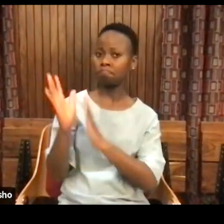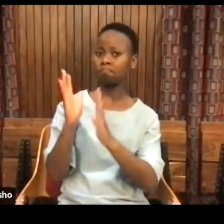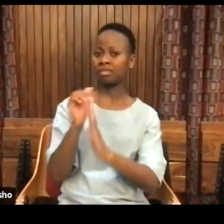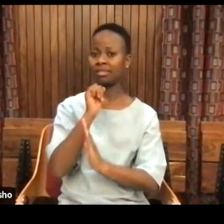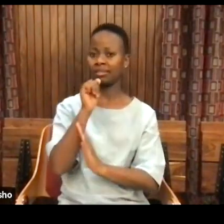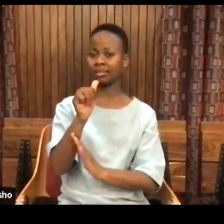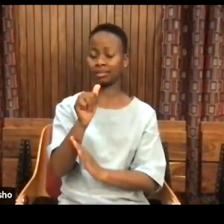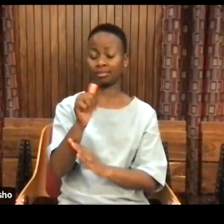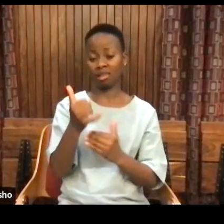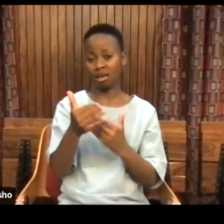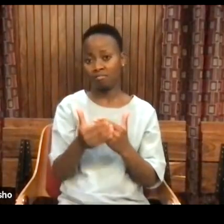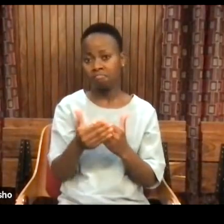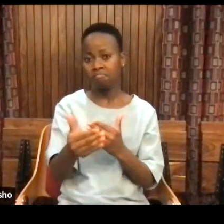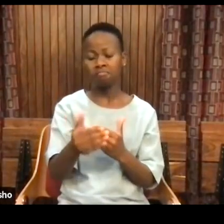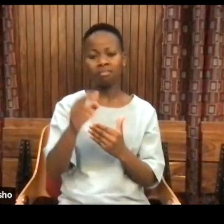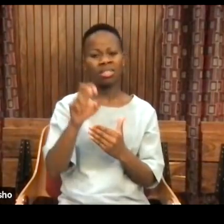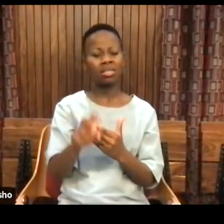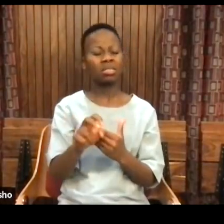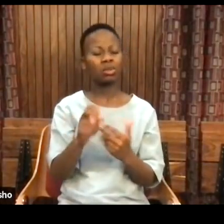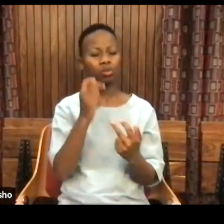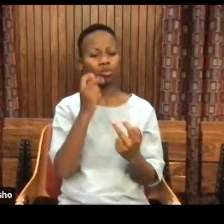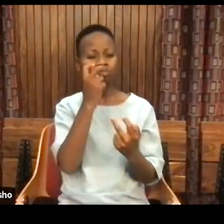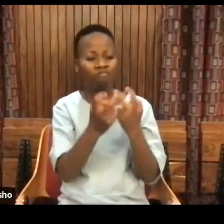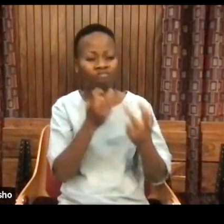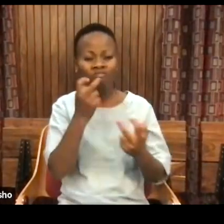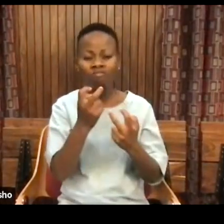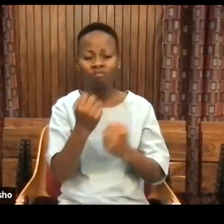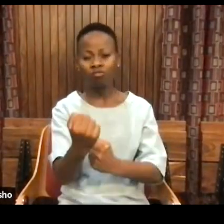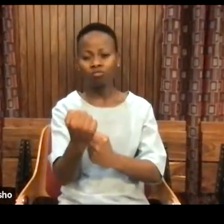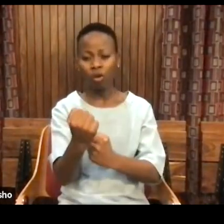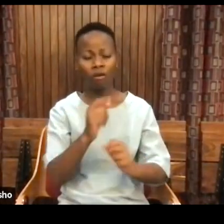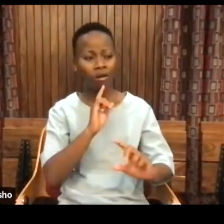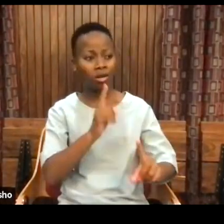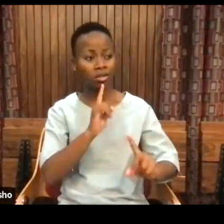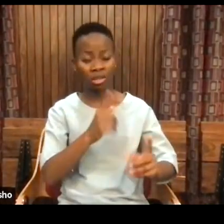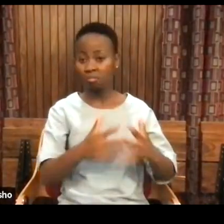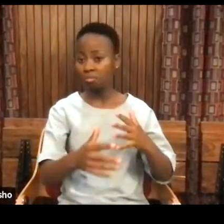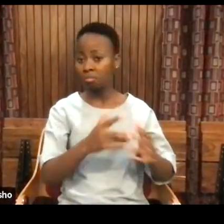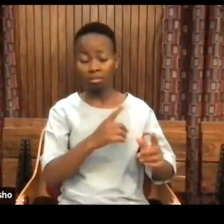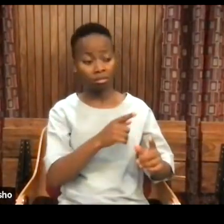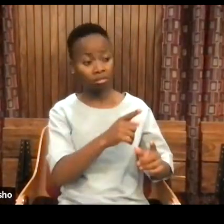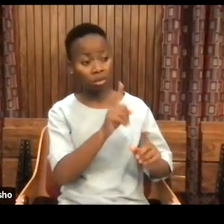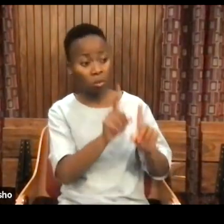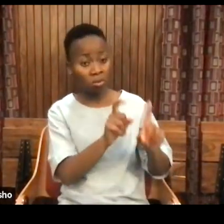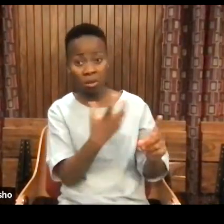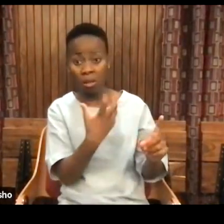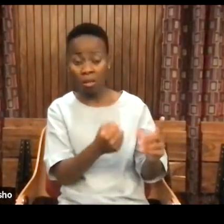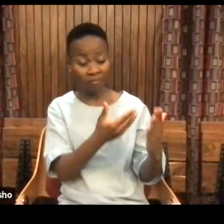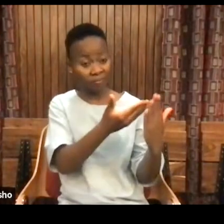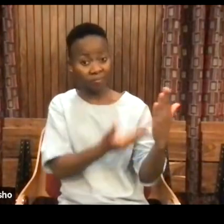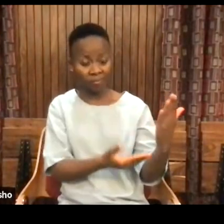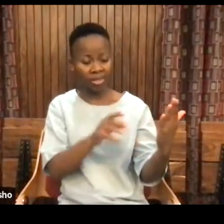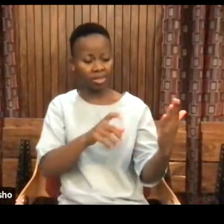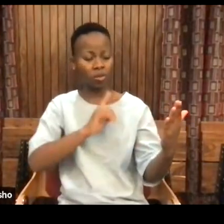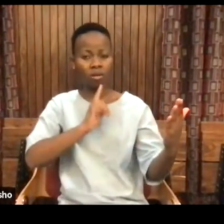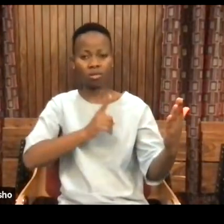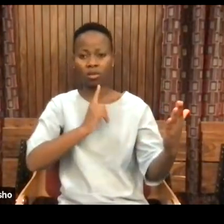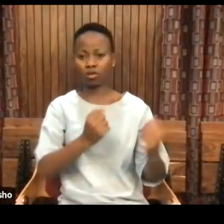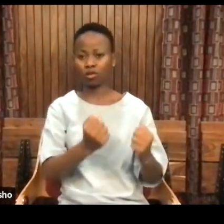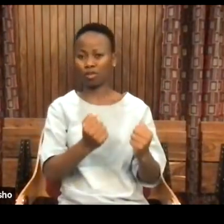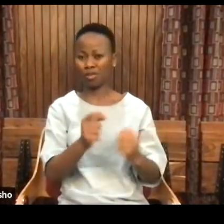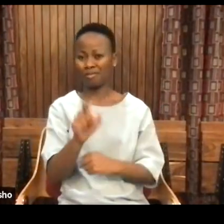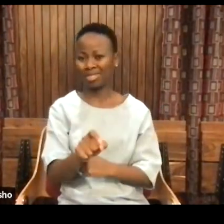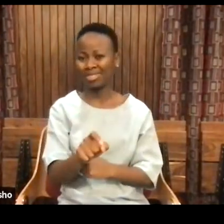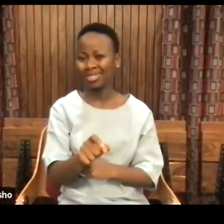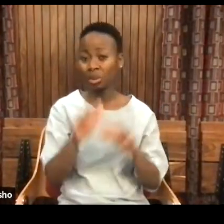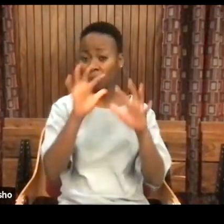look for the strong answers for the strong questions that confront us in the present world.